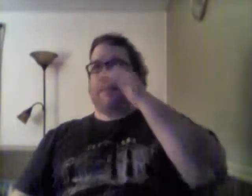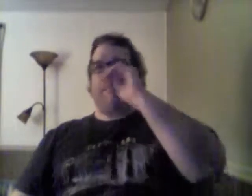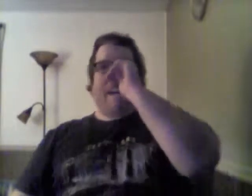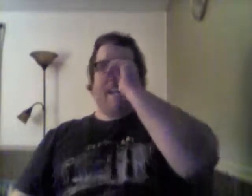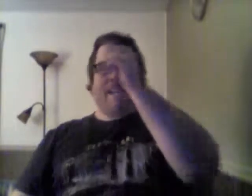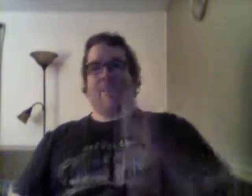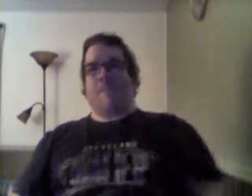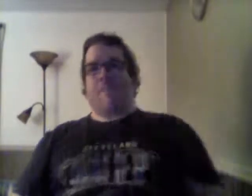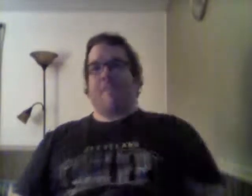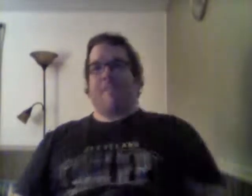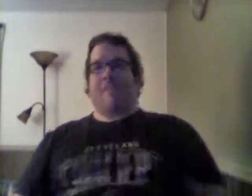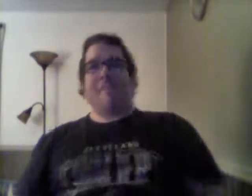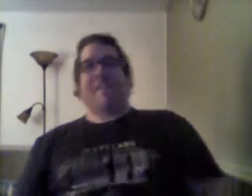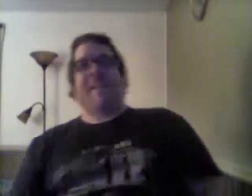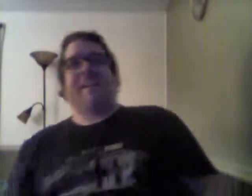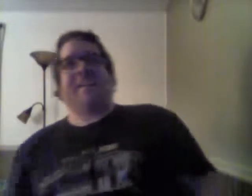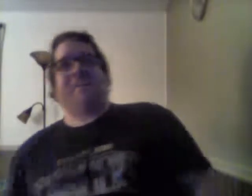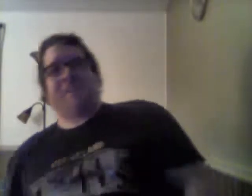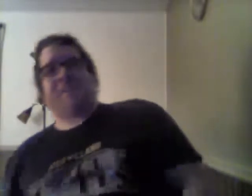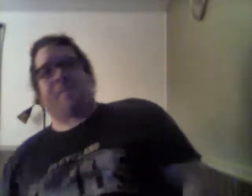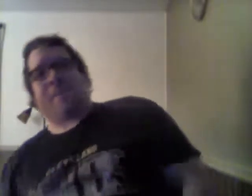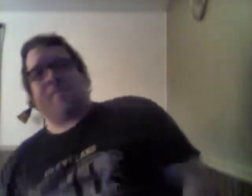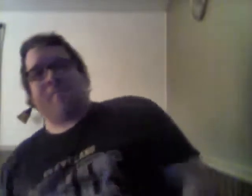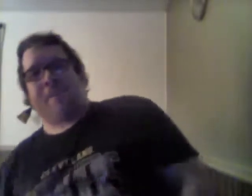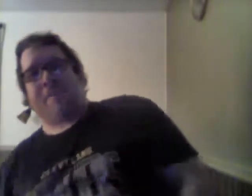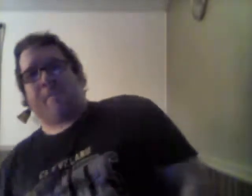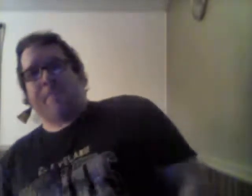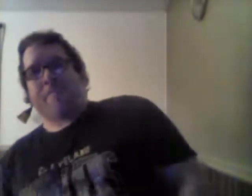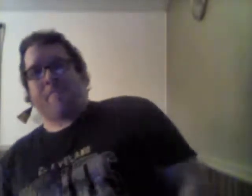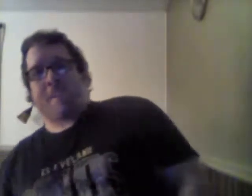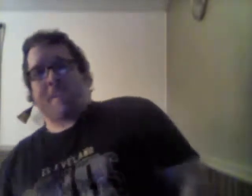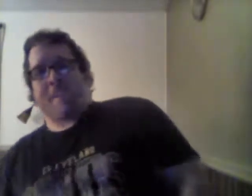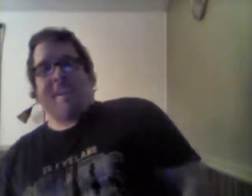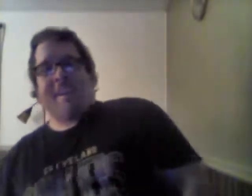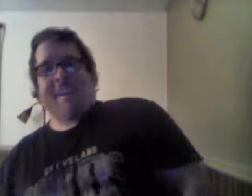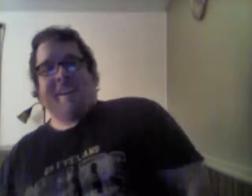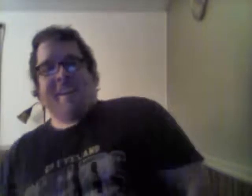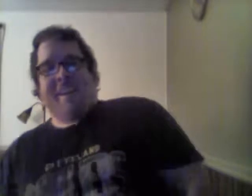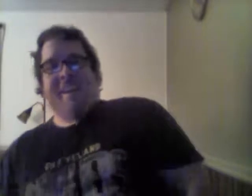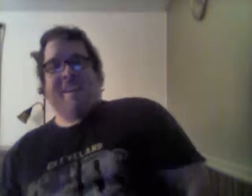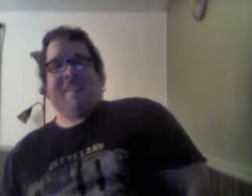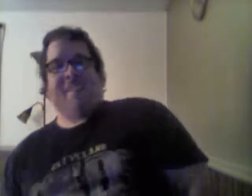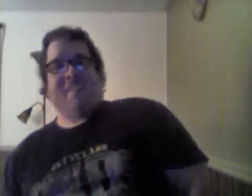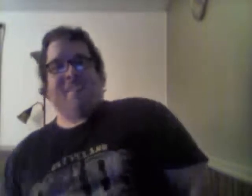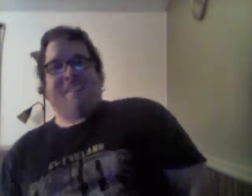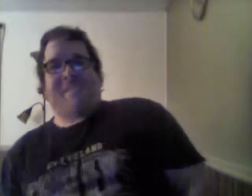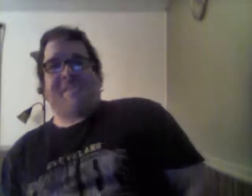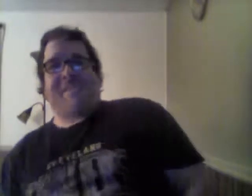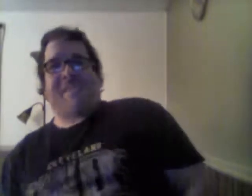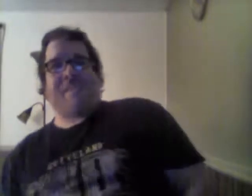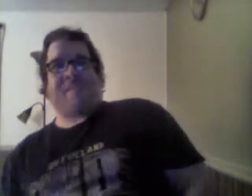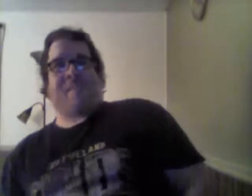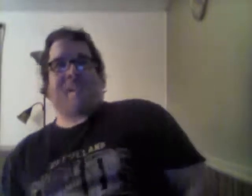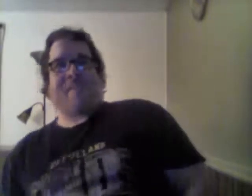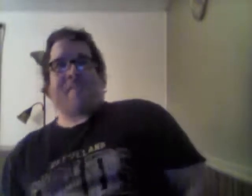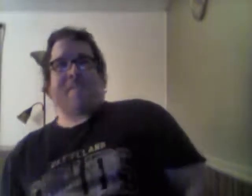a Macintosh computer and her one dorky brother, the one dorky kid comes across her